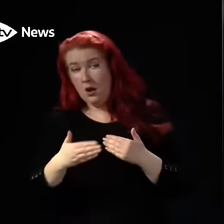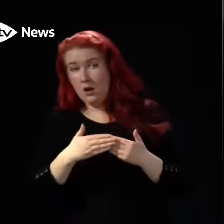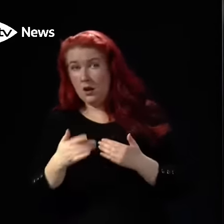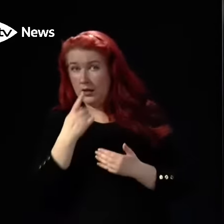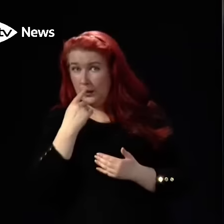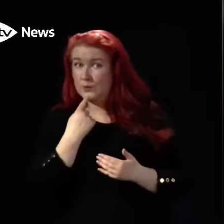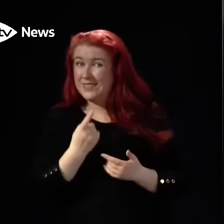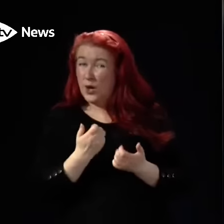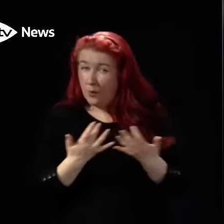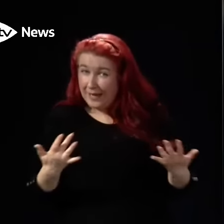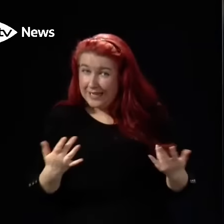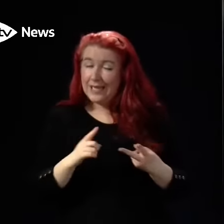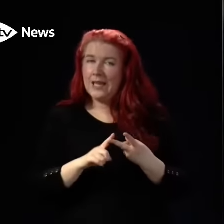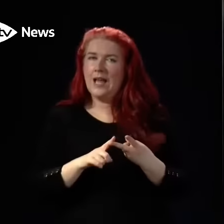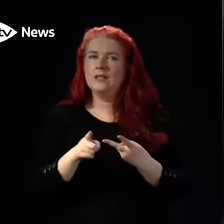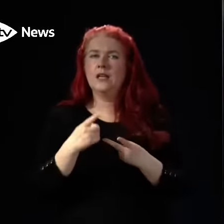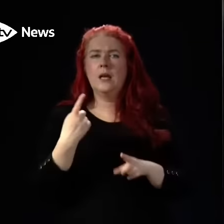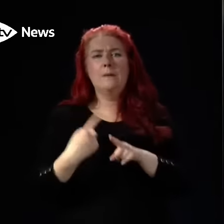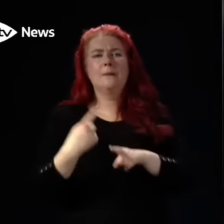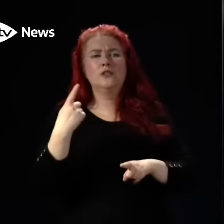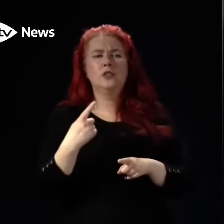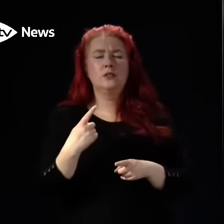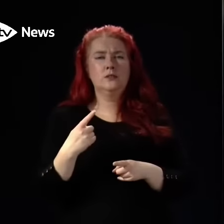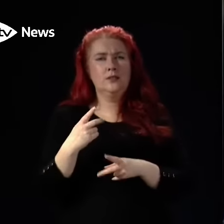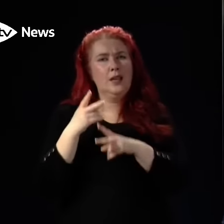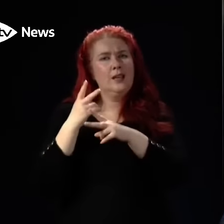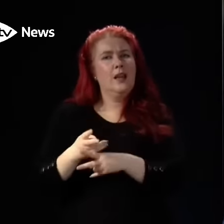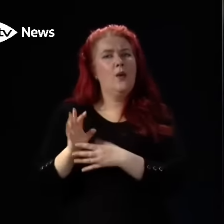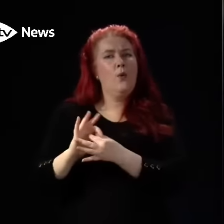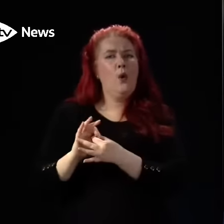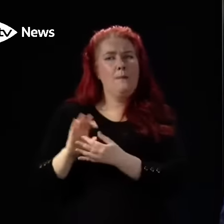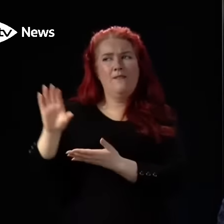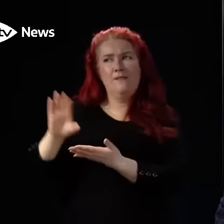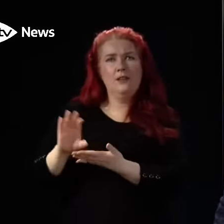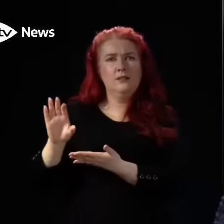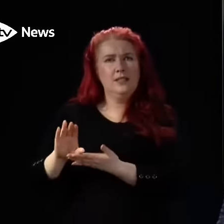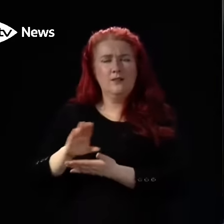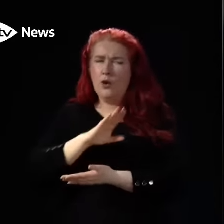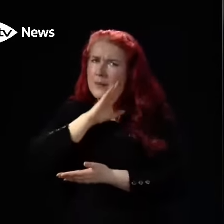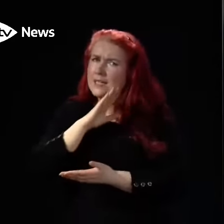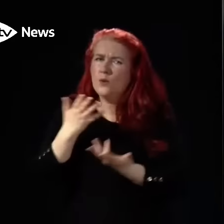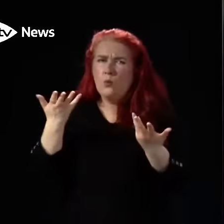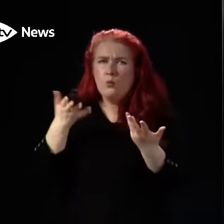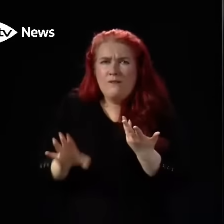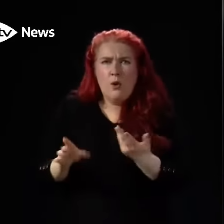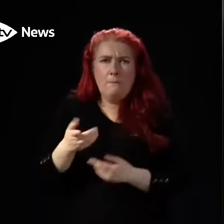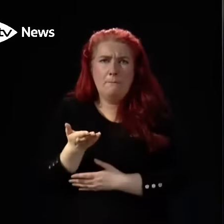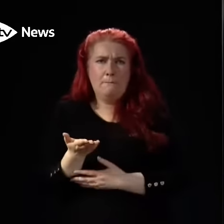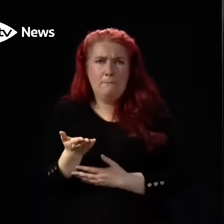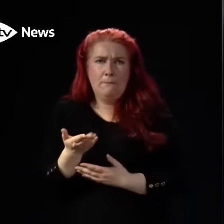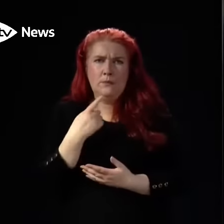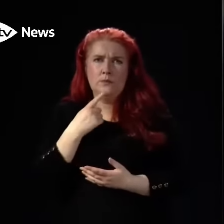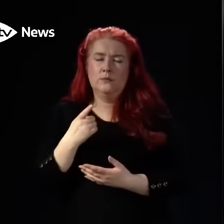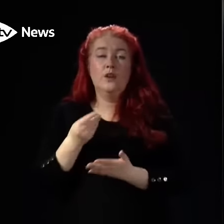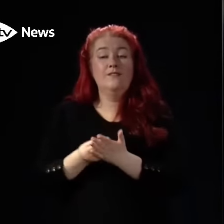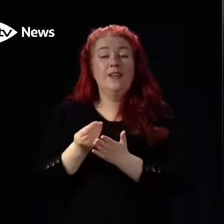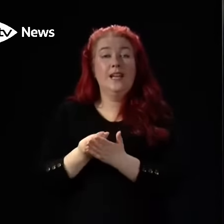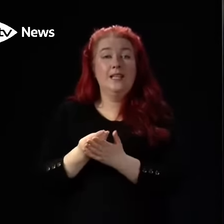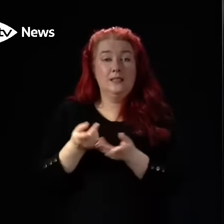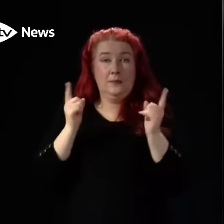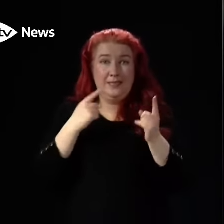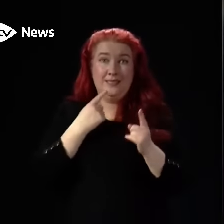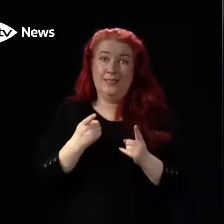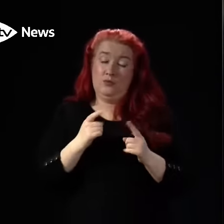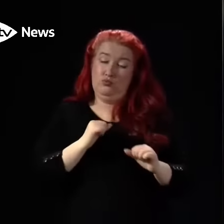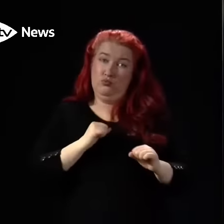this immediate extra funding for care home beds? How much will that funding be and where will it come from, given that your Finance Secretary is saying